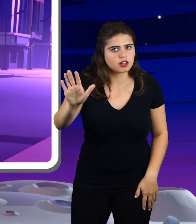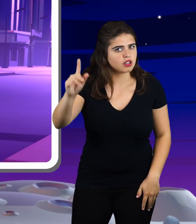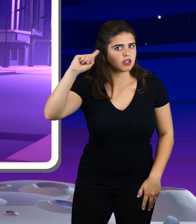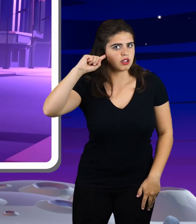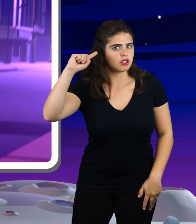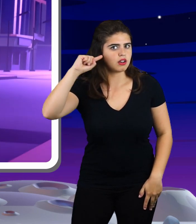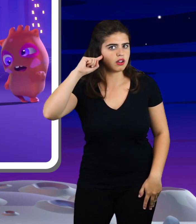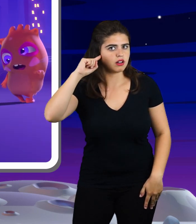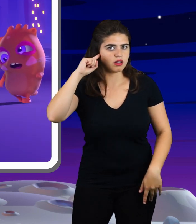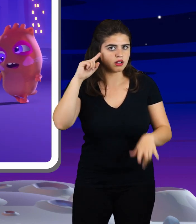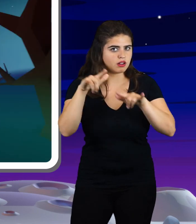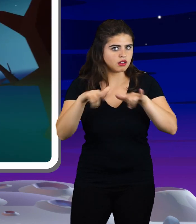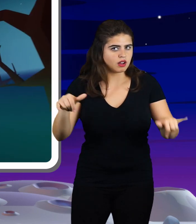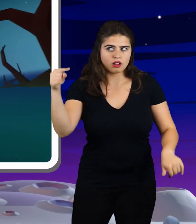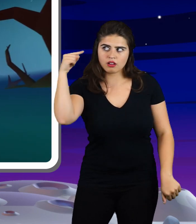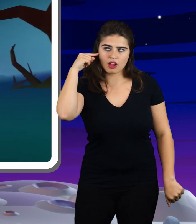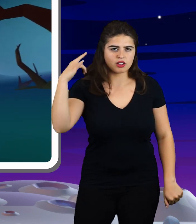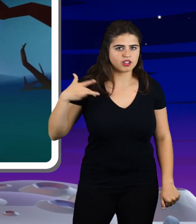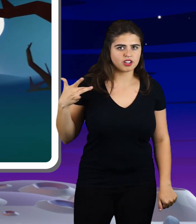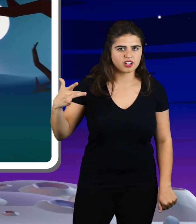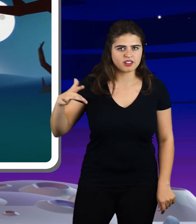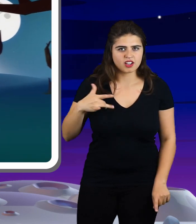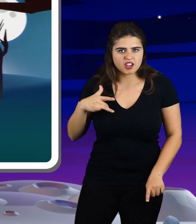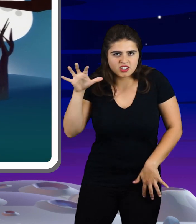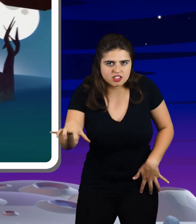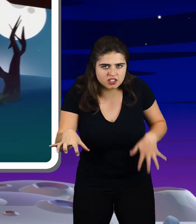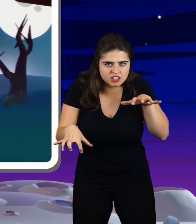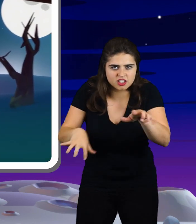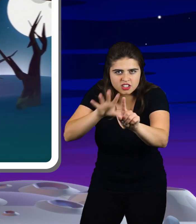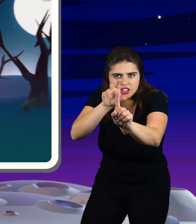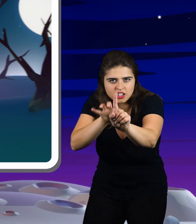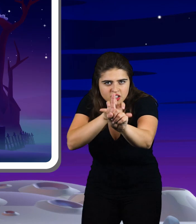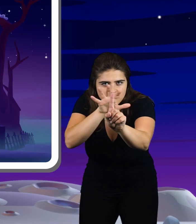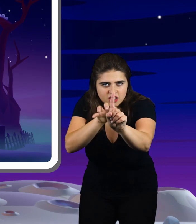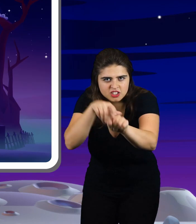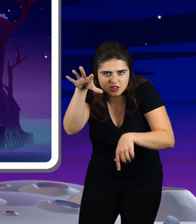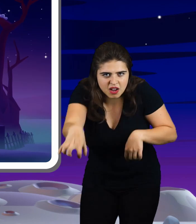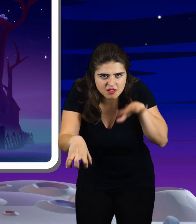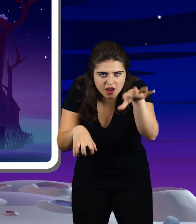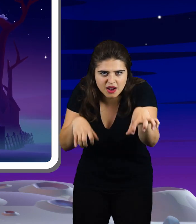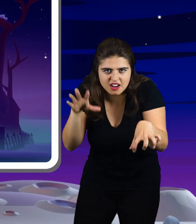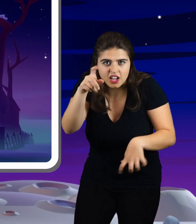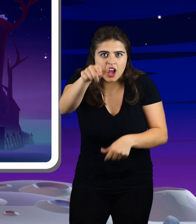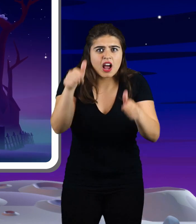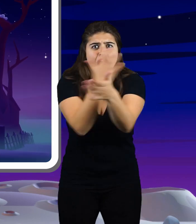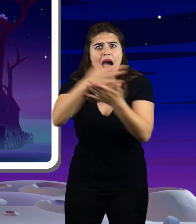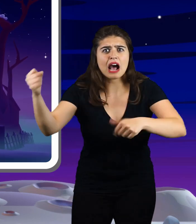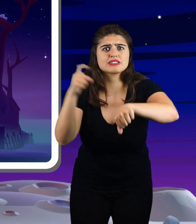Girl, but all the while You hear a creature creeping up behind You're out of